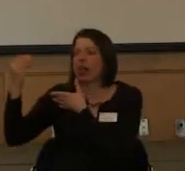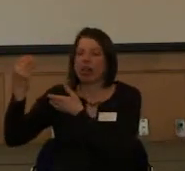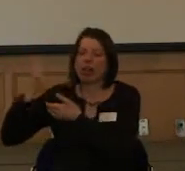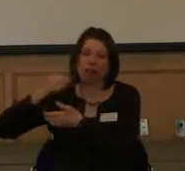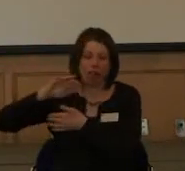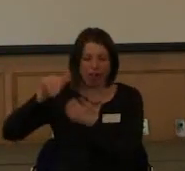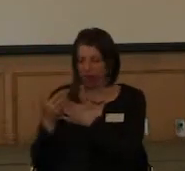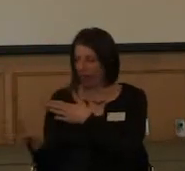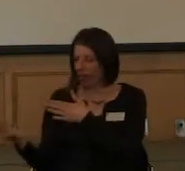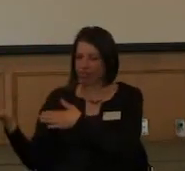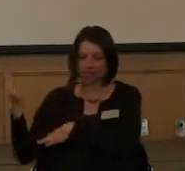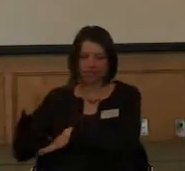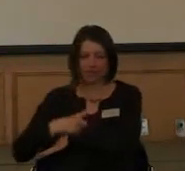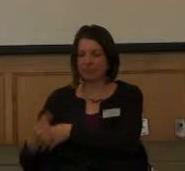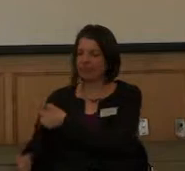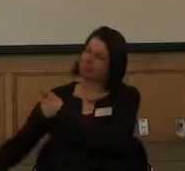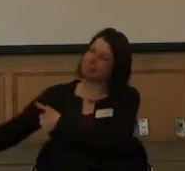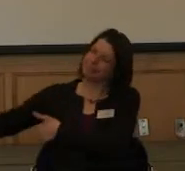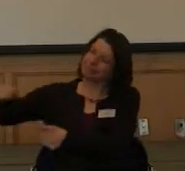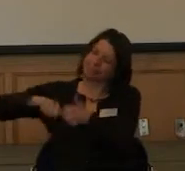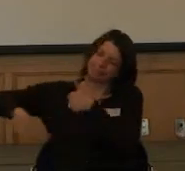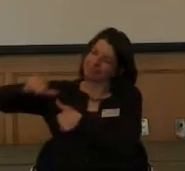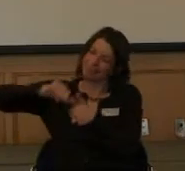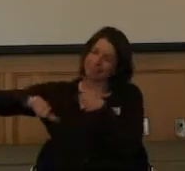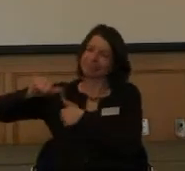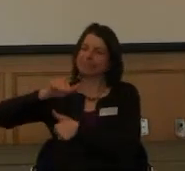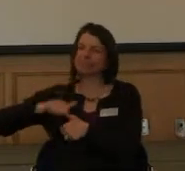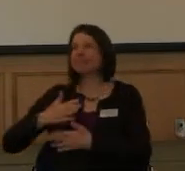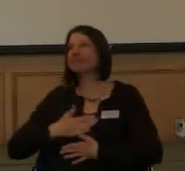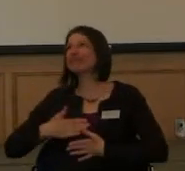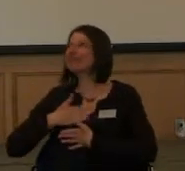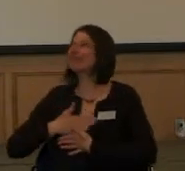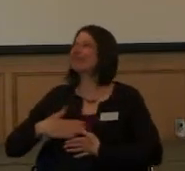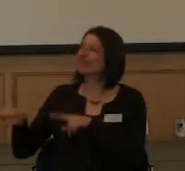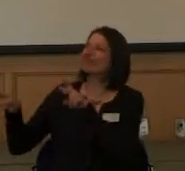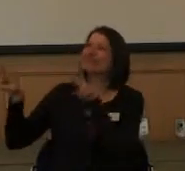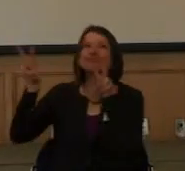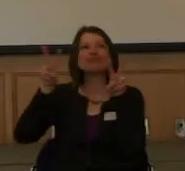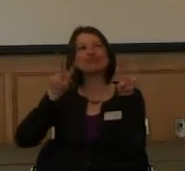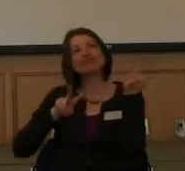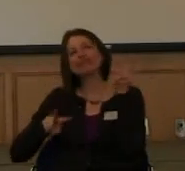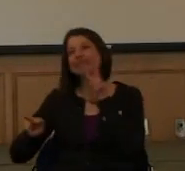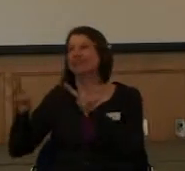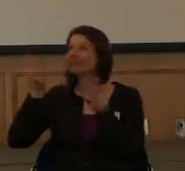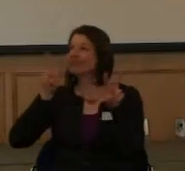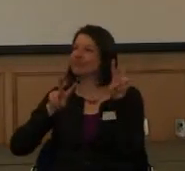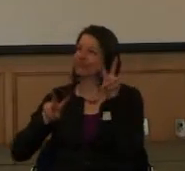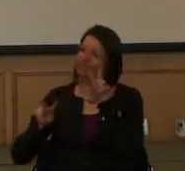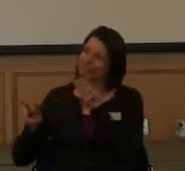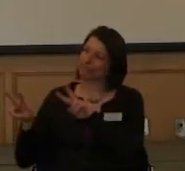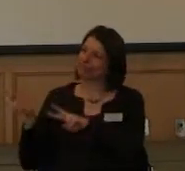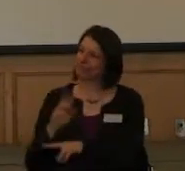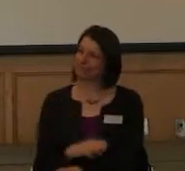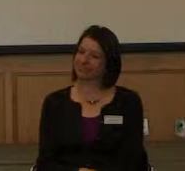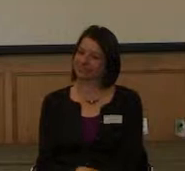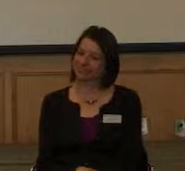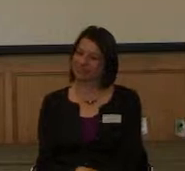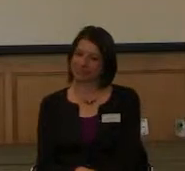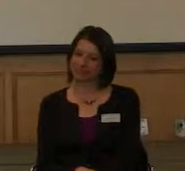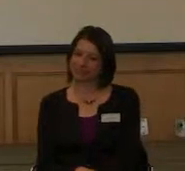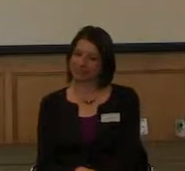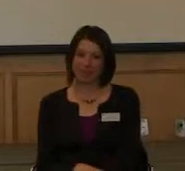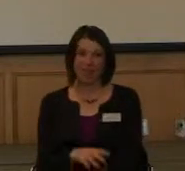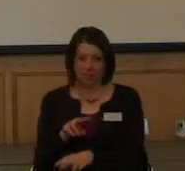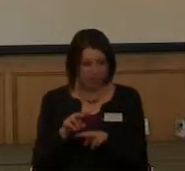You know, as much as possible. Just loving it. Always exploring. You know, when we were little. We were on the